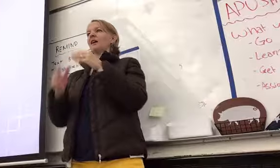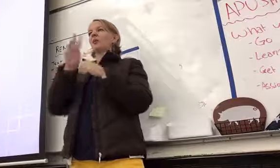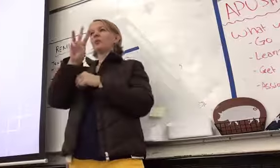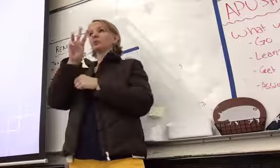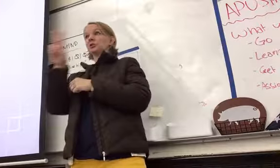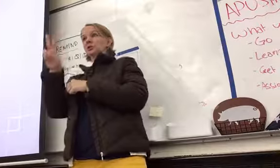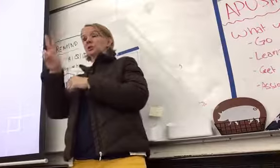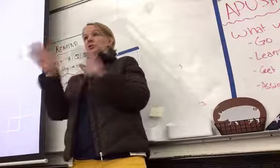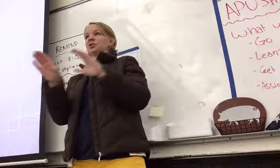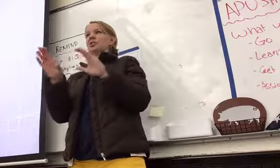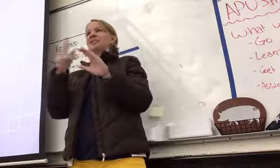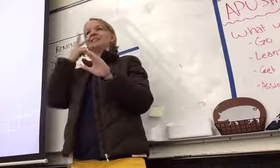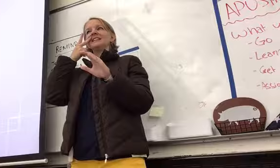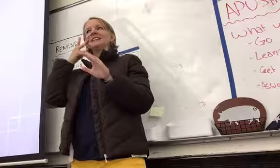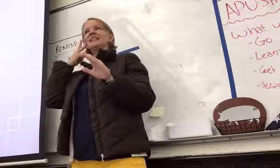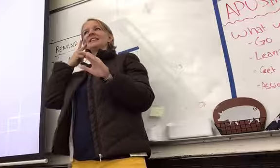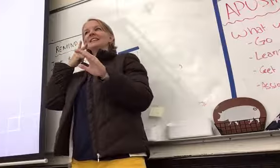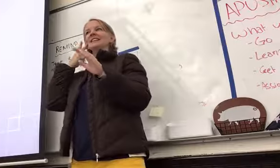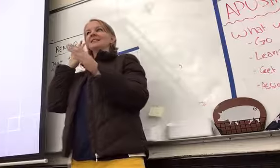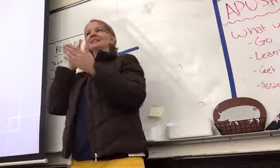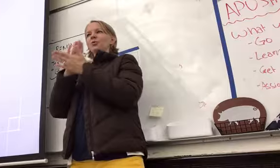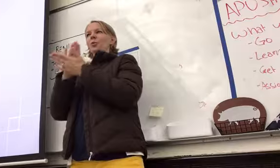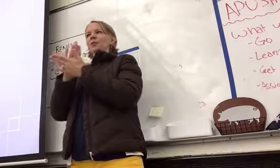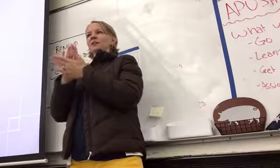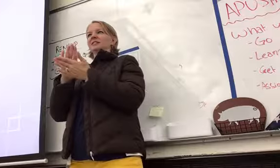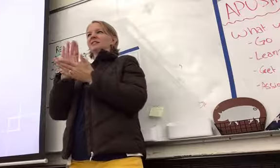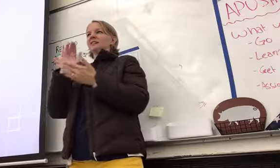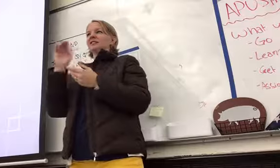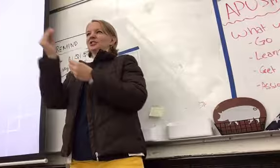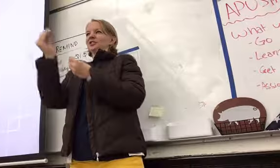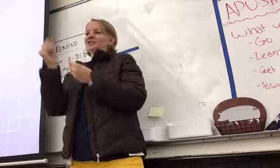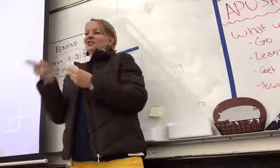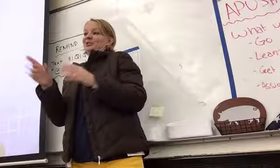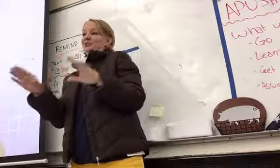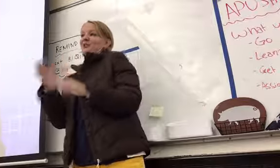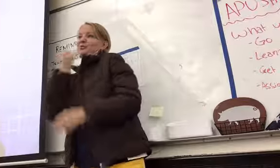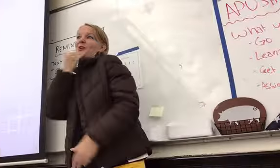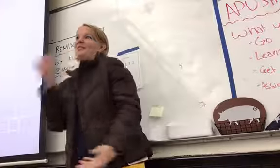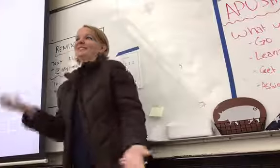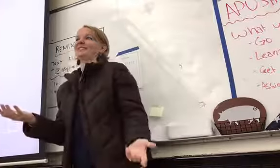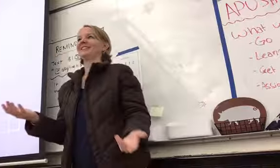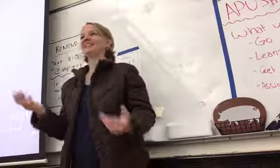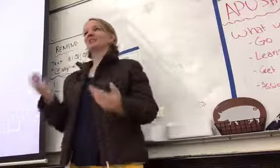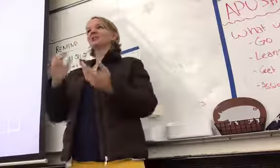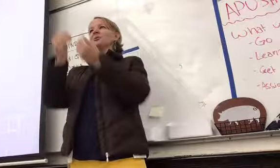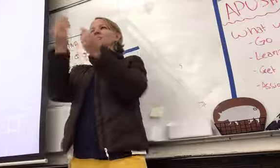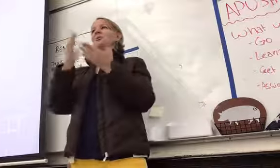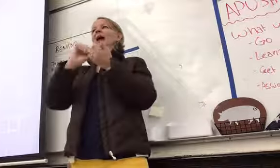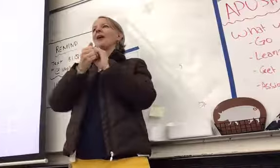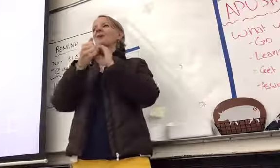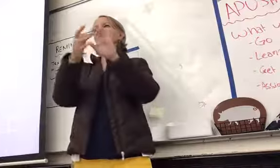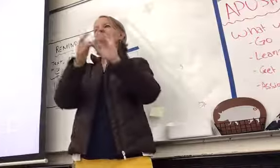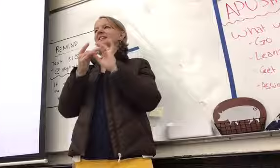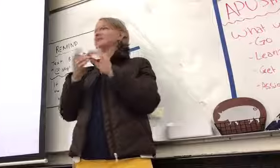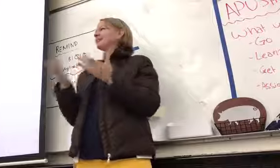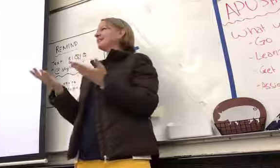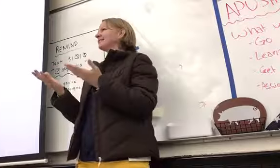She just got it really wrong, right? So you just have to tell me how it relates. Because then when I asked her for the paragraph, she's like, oh, well, it doesn't relate. Yeah, well, I know.